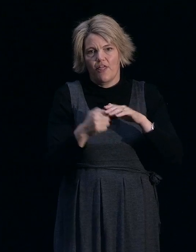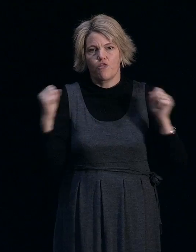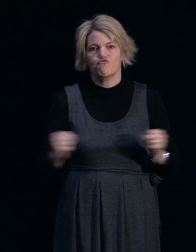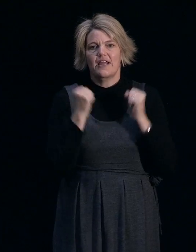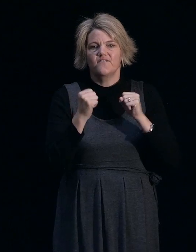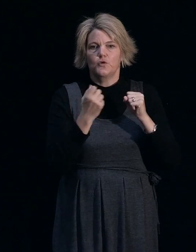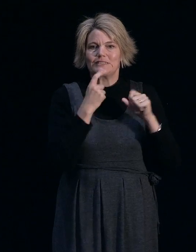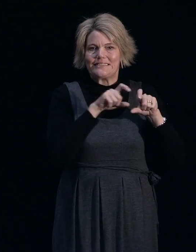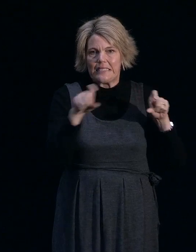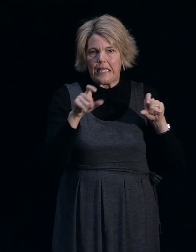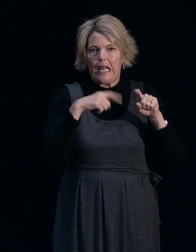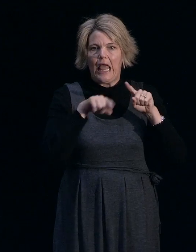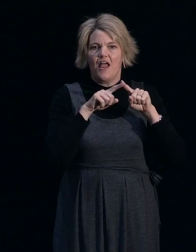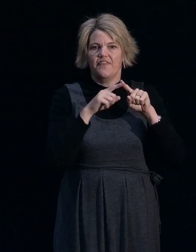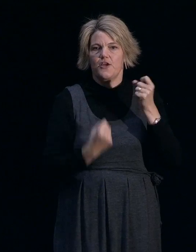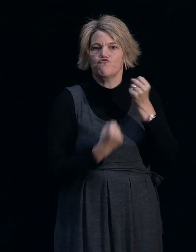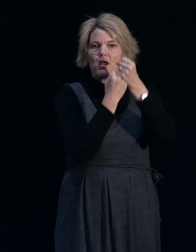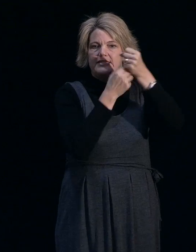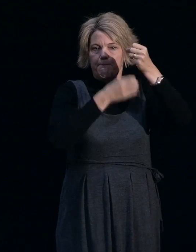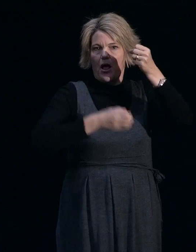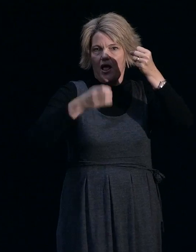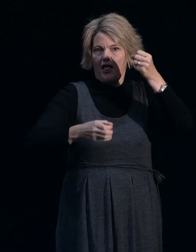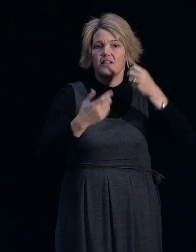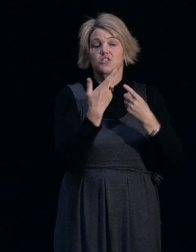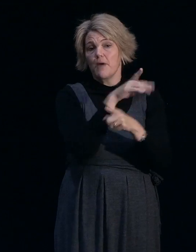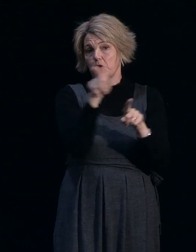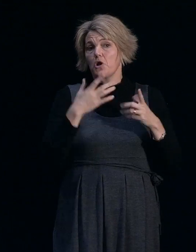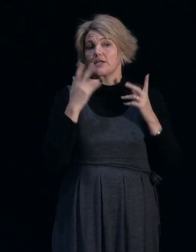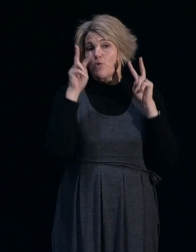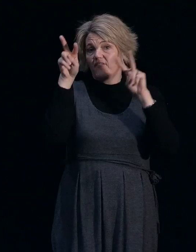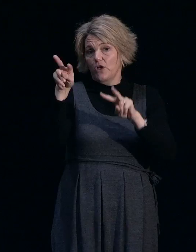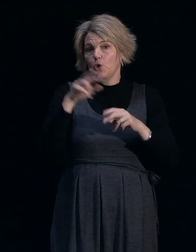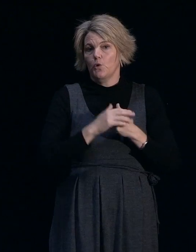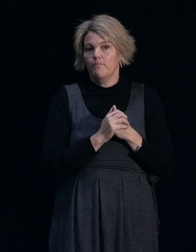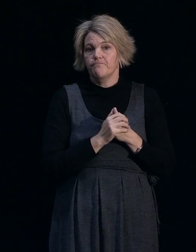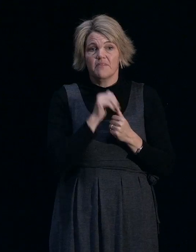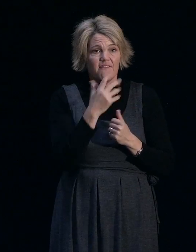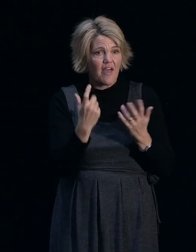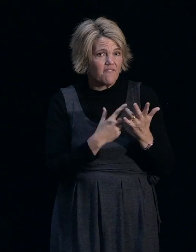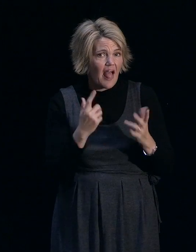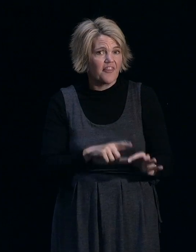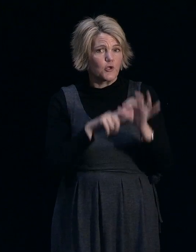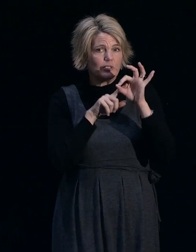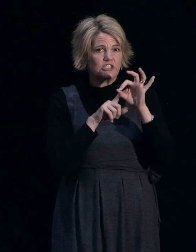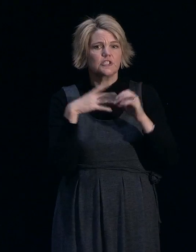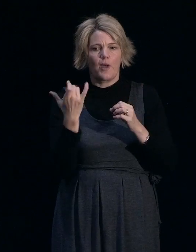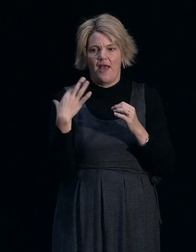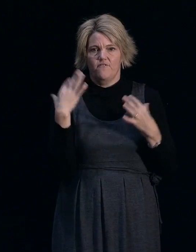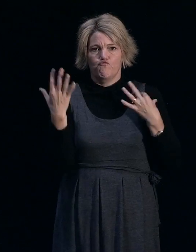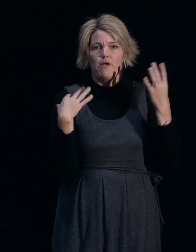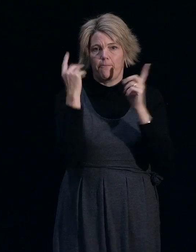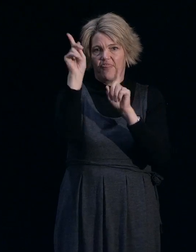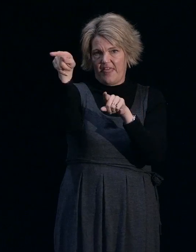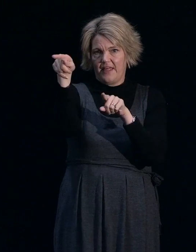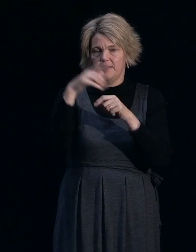raised wooden piles, and then the floor on top of that. So you might like to have a look at that. If you've got any other questions, there are representatives there.